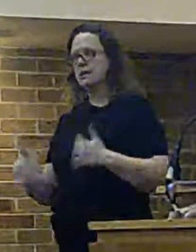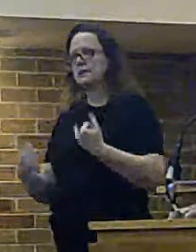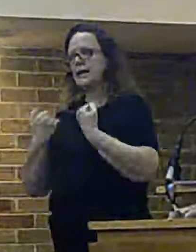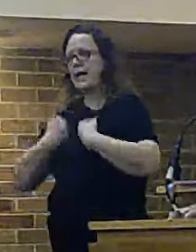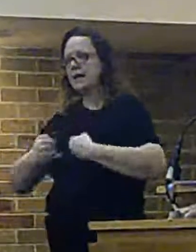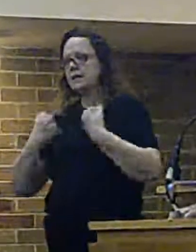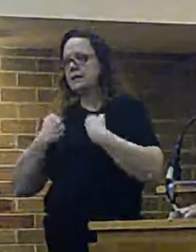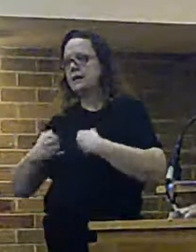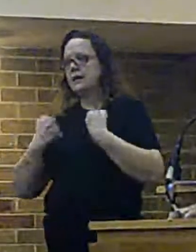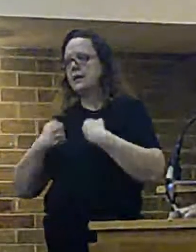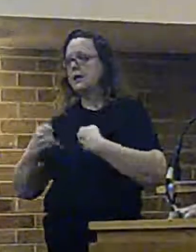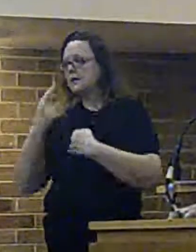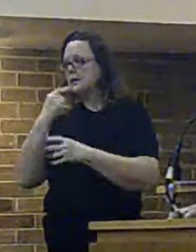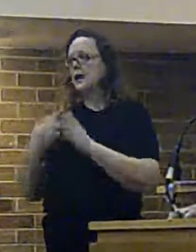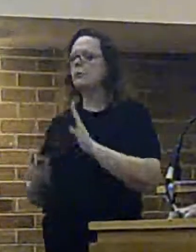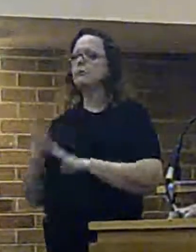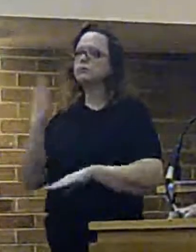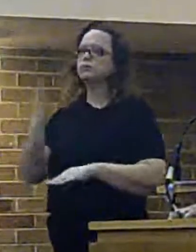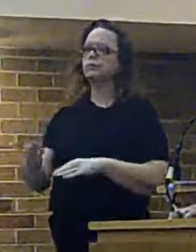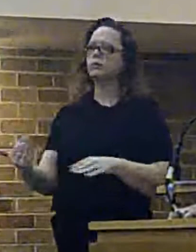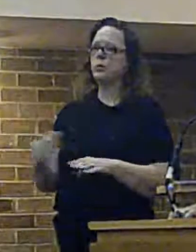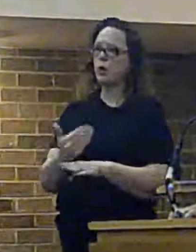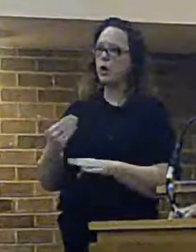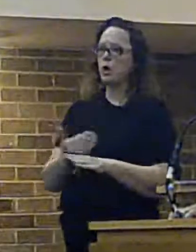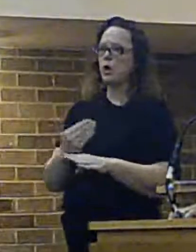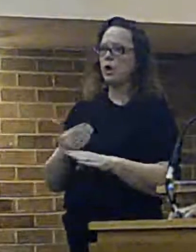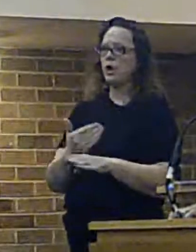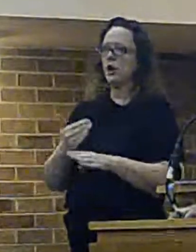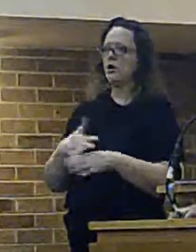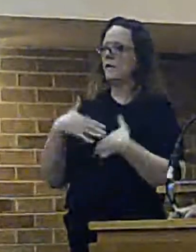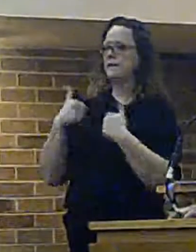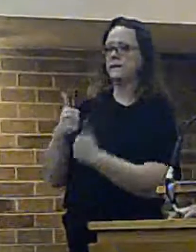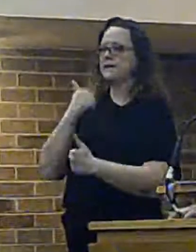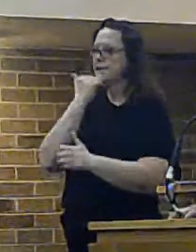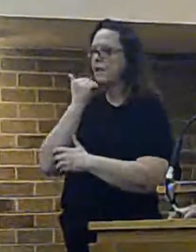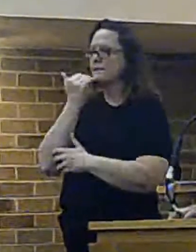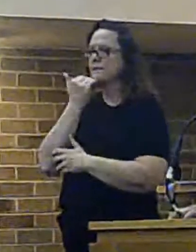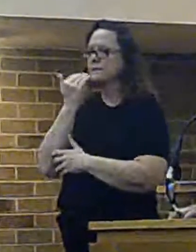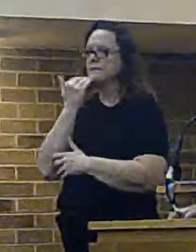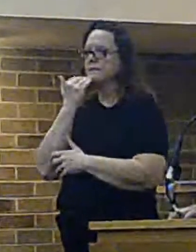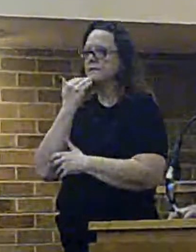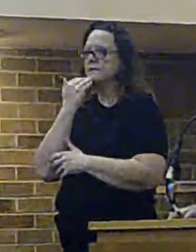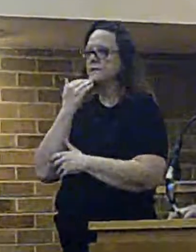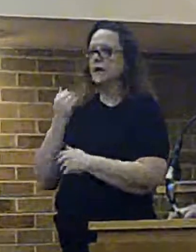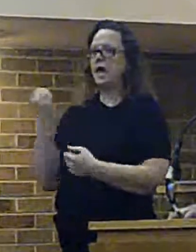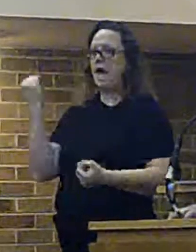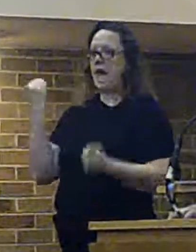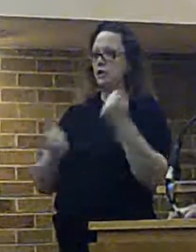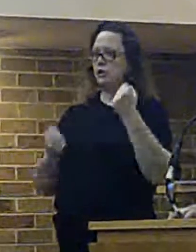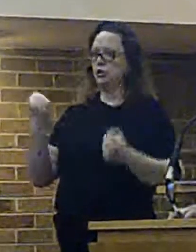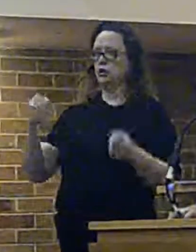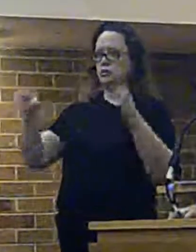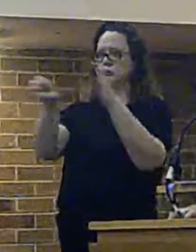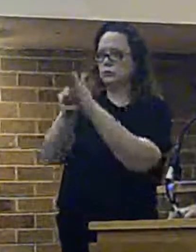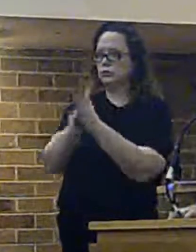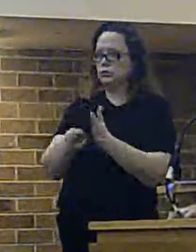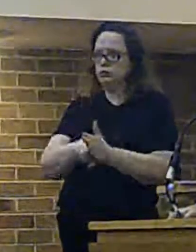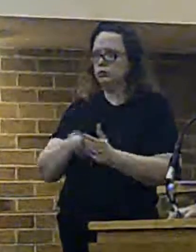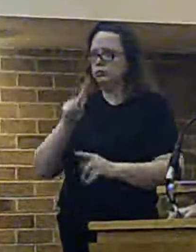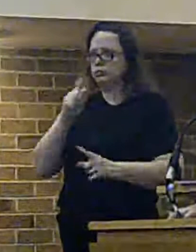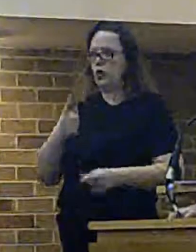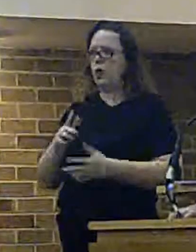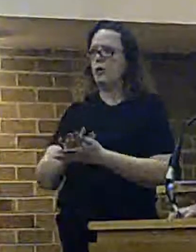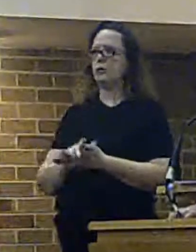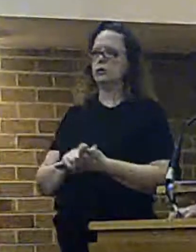who can come into work but aren't fit enough to ride a fire engine. So that has the impact of, meaning